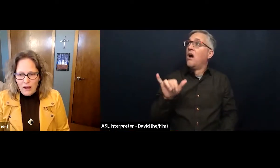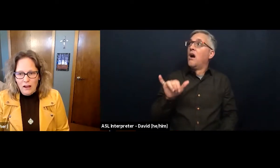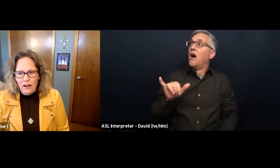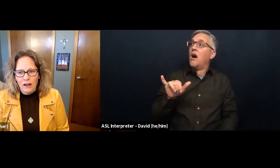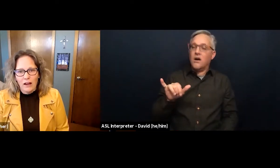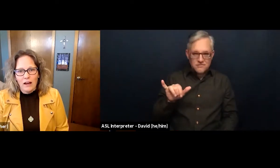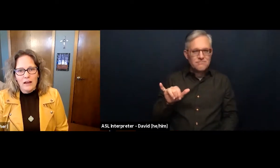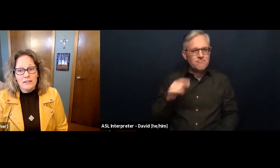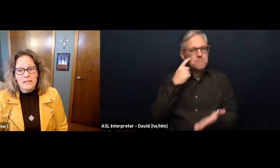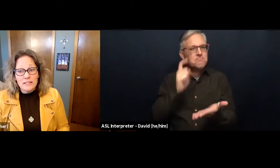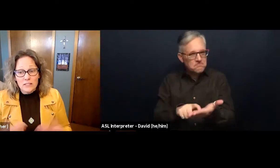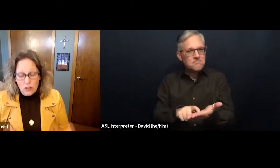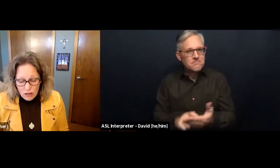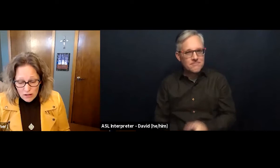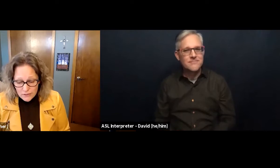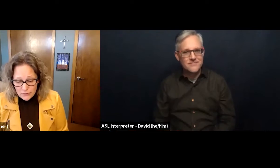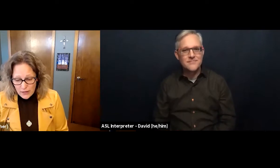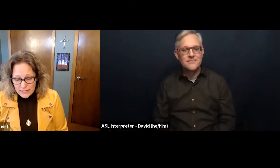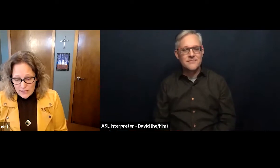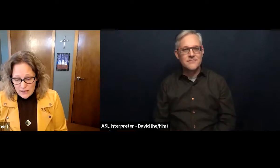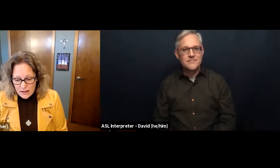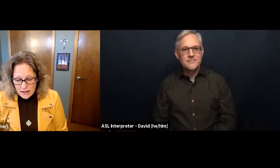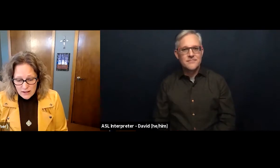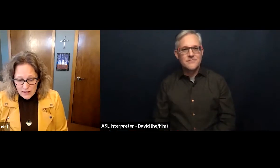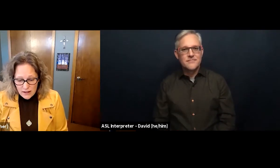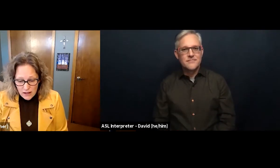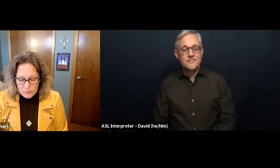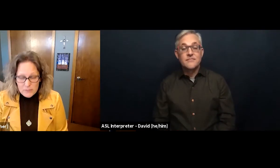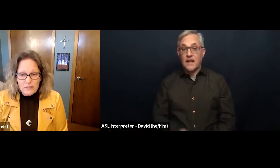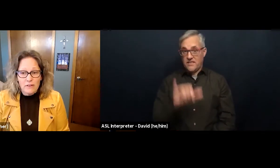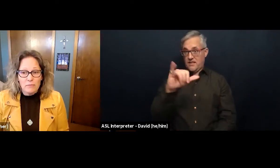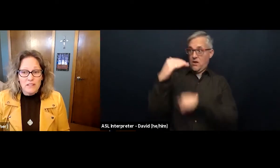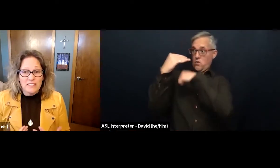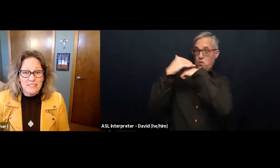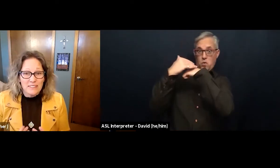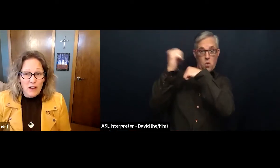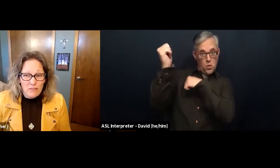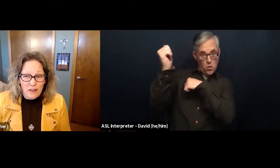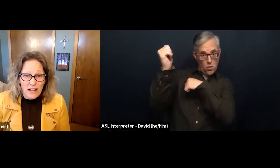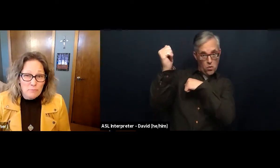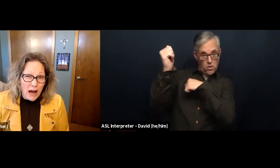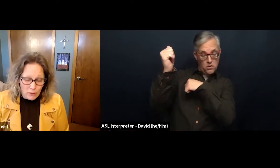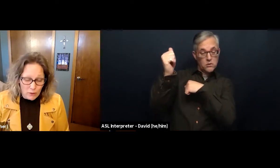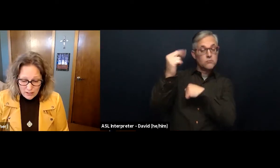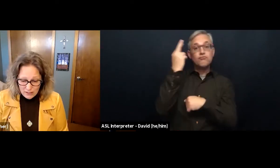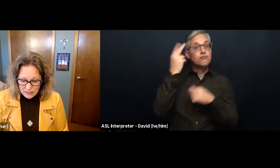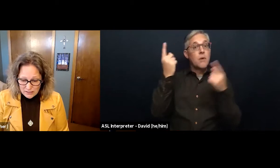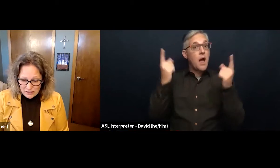God is Isaiah to go out.